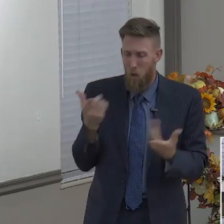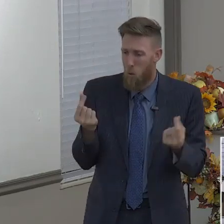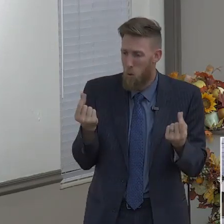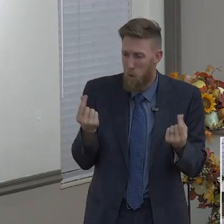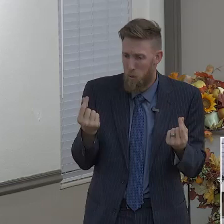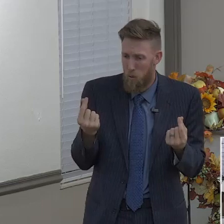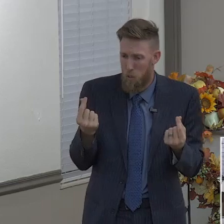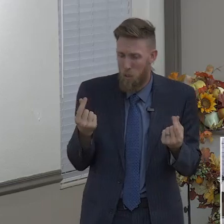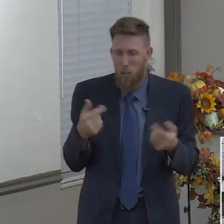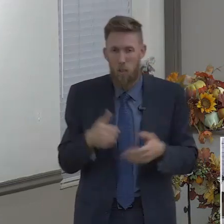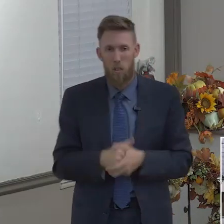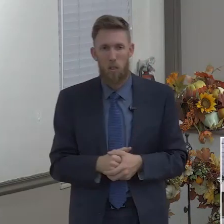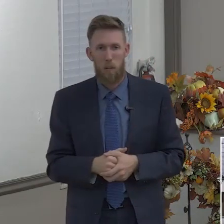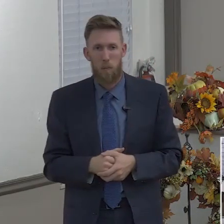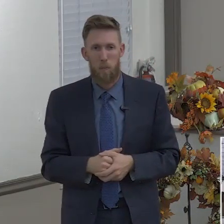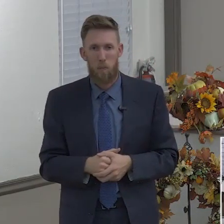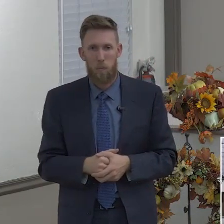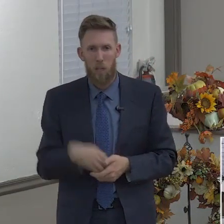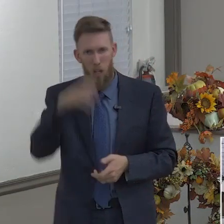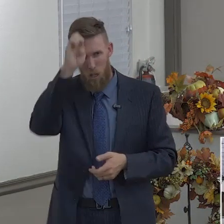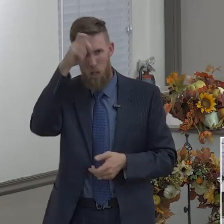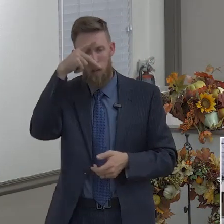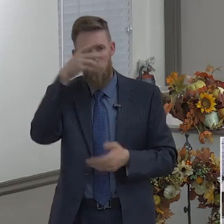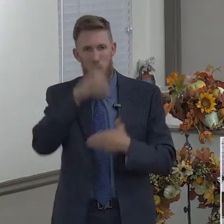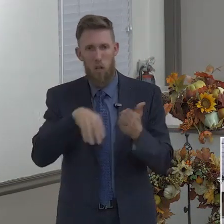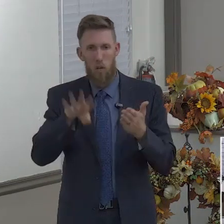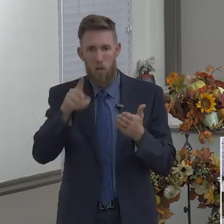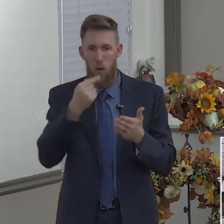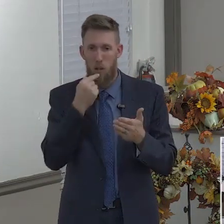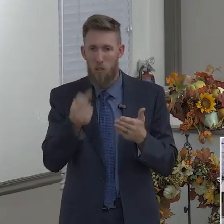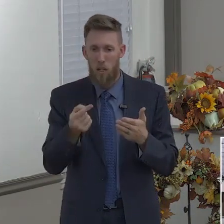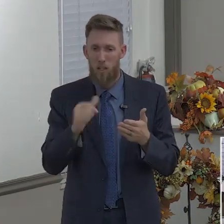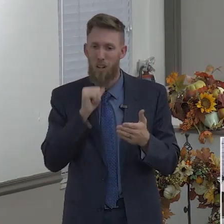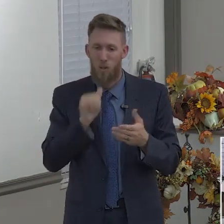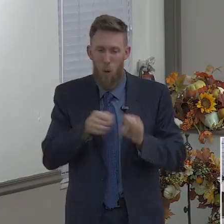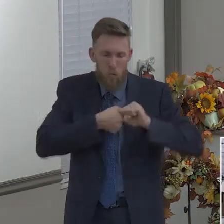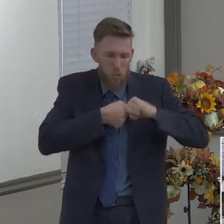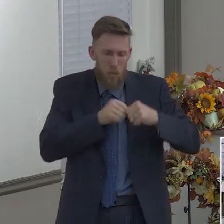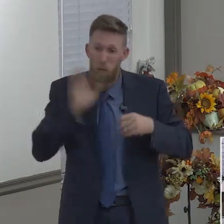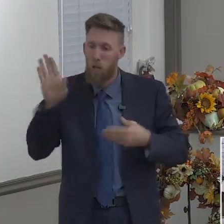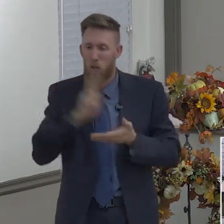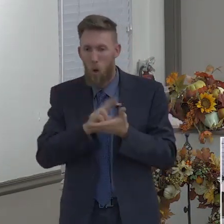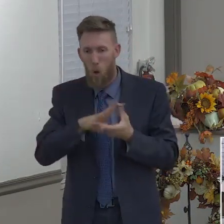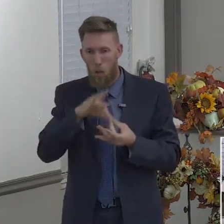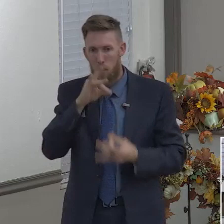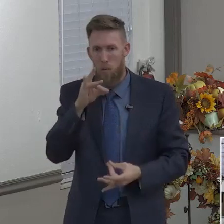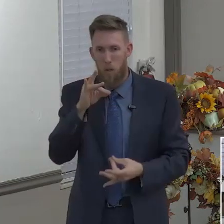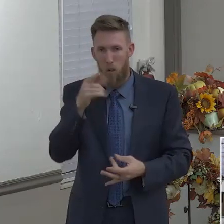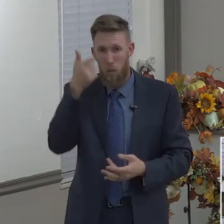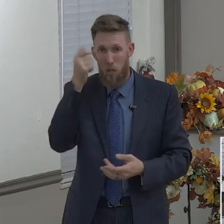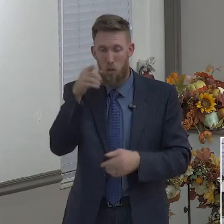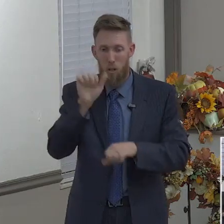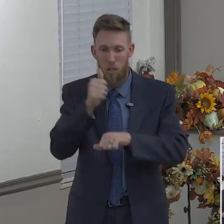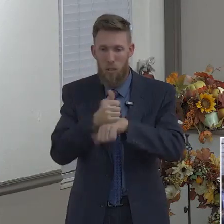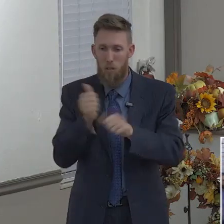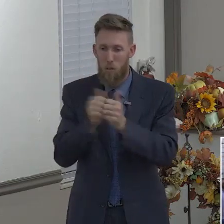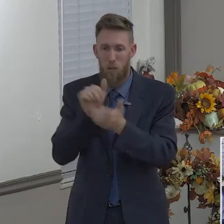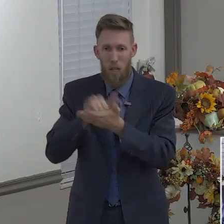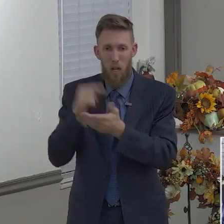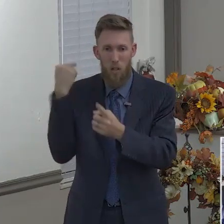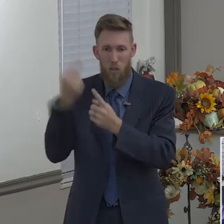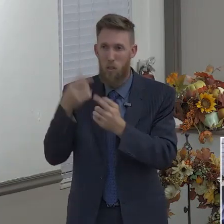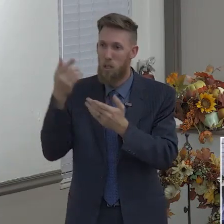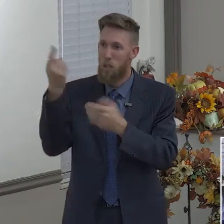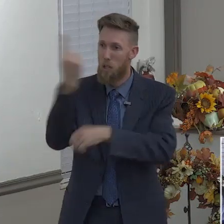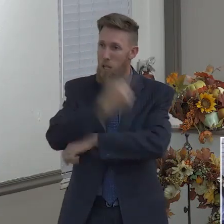4.30 says, And grieve not the Holy Spirit of God, whereby ye are sealed unto the day of redemption. So God says, Samuel,